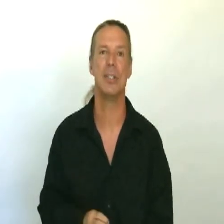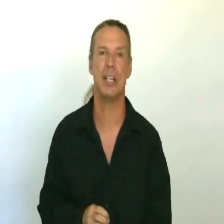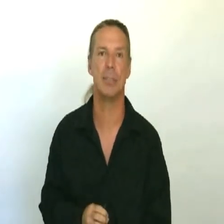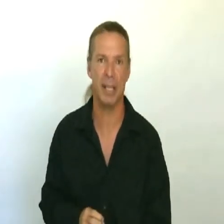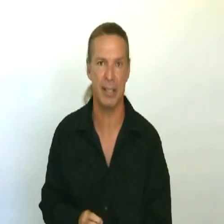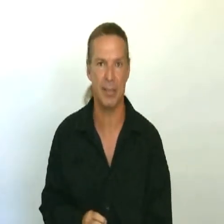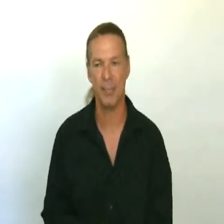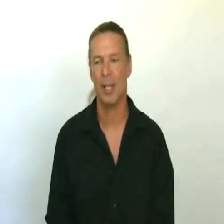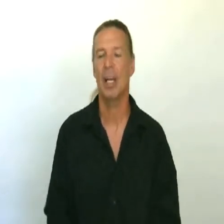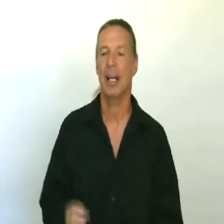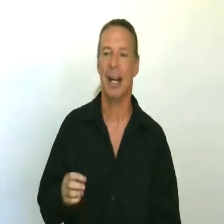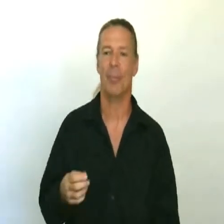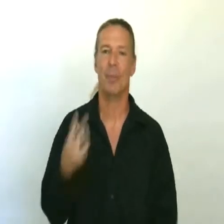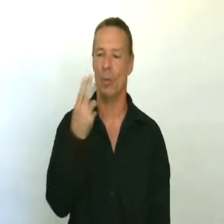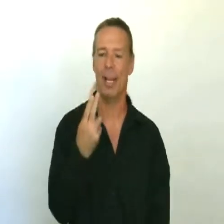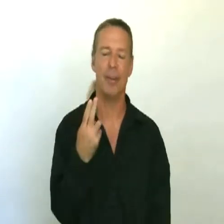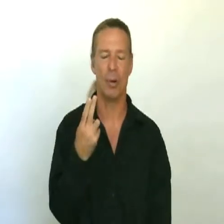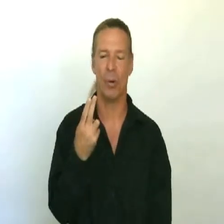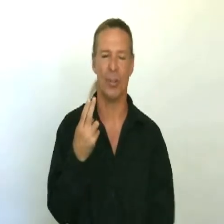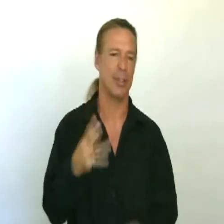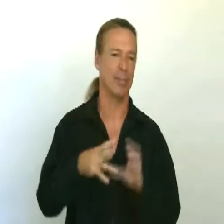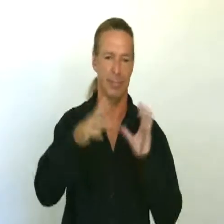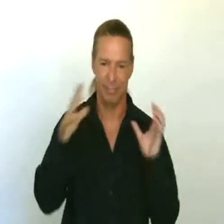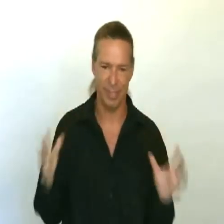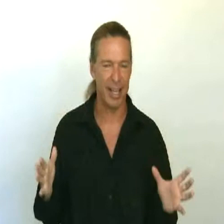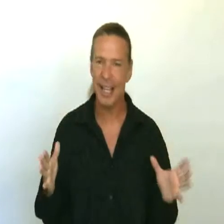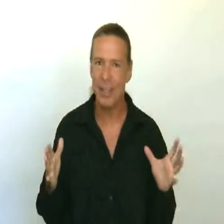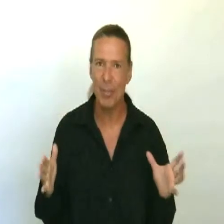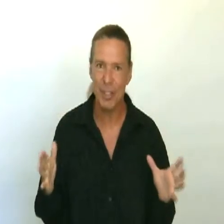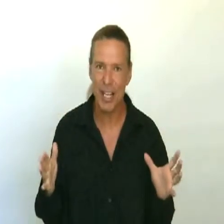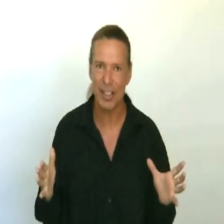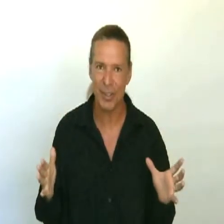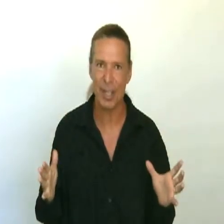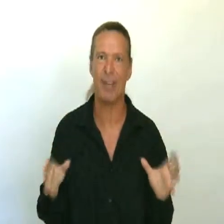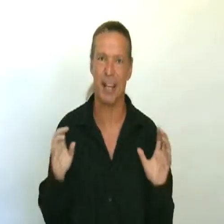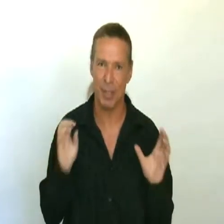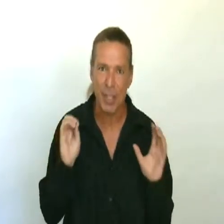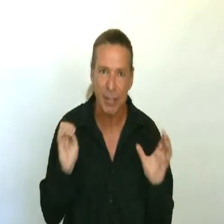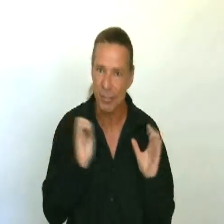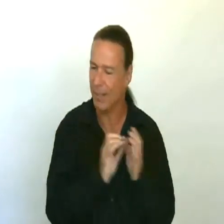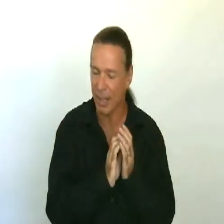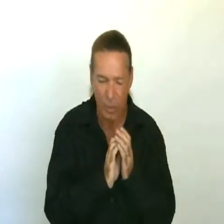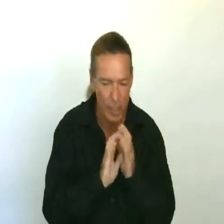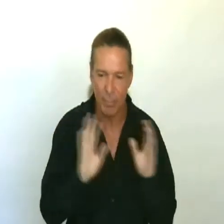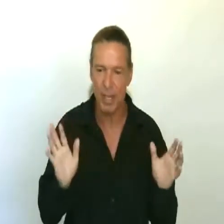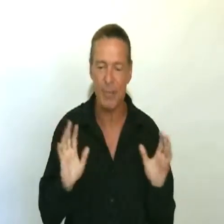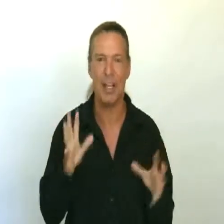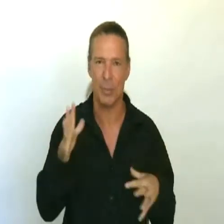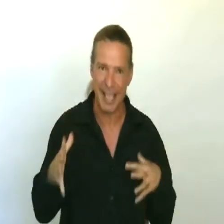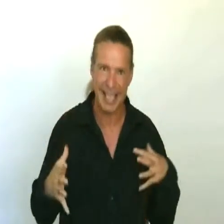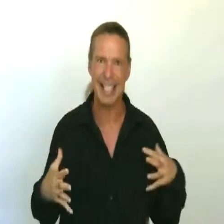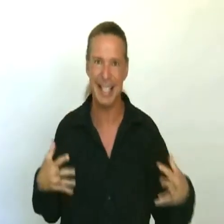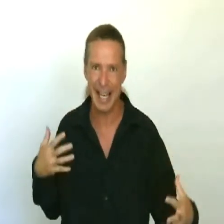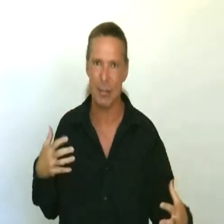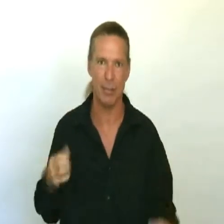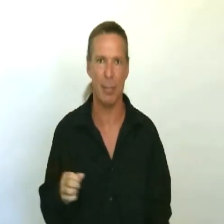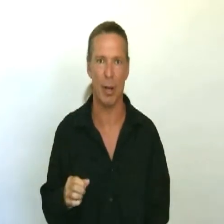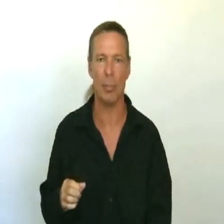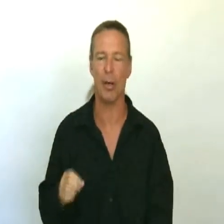takes place. Now, we have our chords. I'm not going to get into a bunch of technical stuff again. I'm just going to give you a quick, brief thing so we can get into the actual vibrato part.